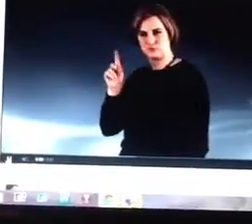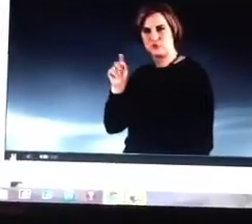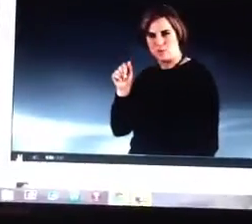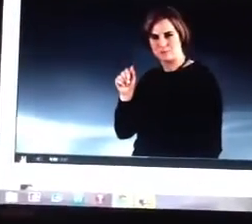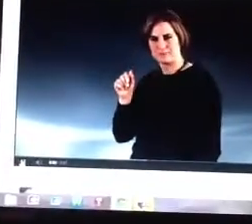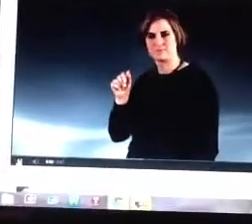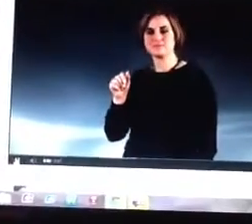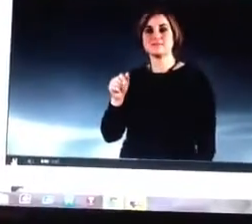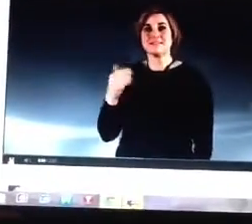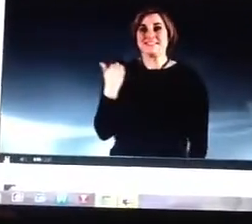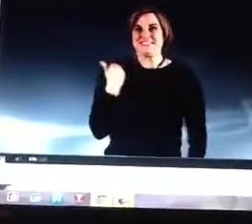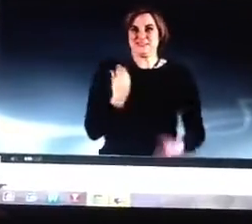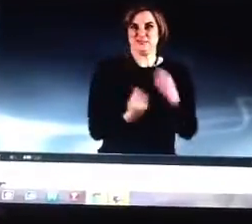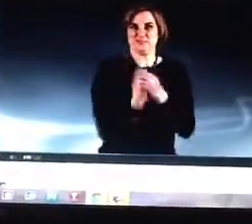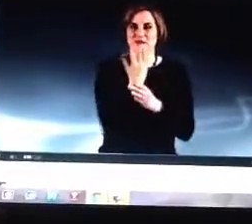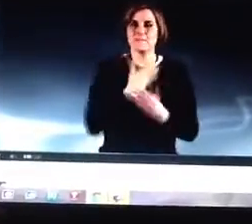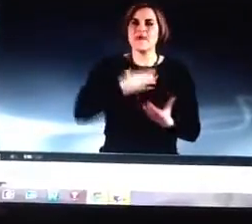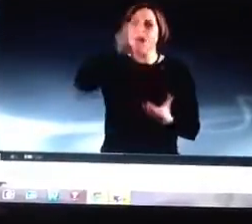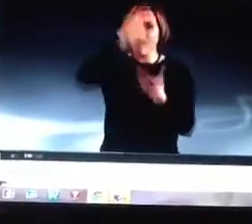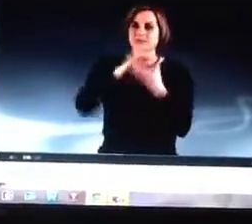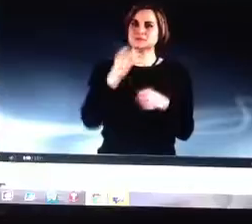My family is from South Dakota.